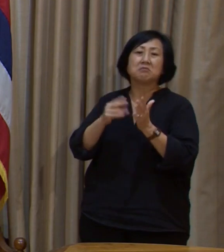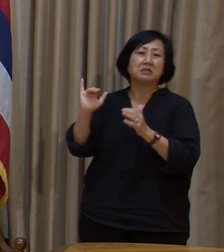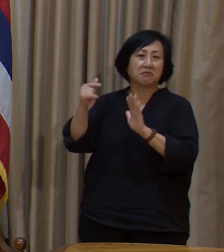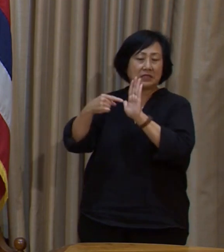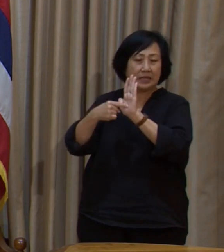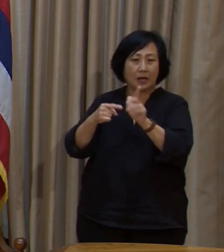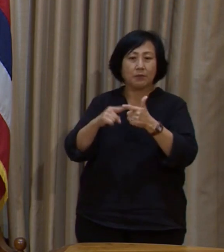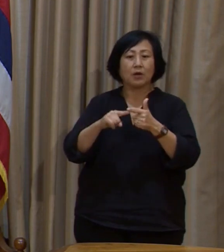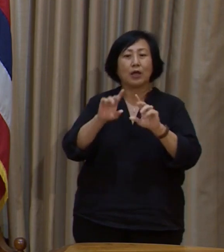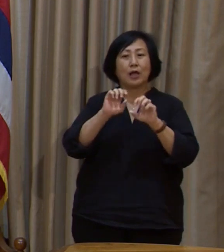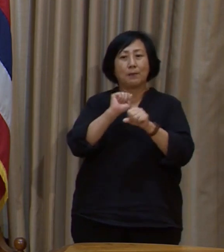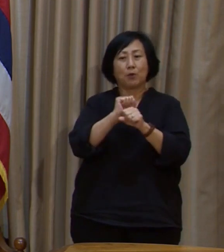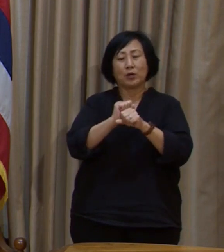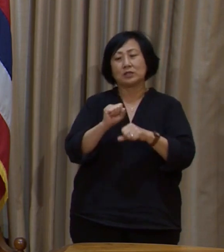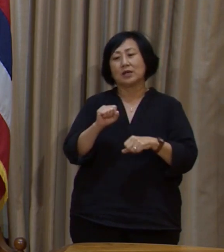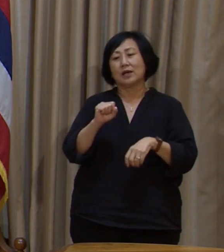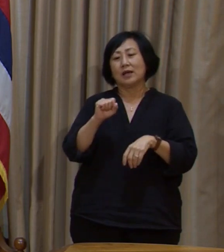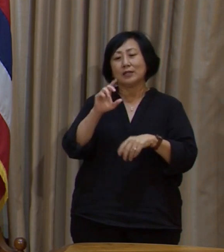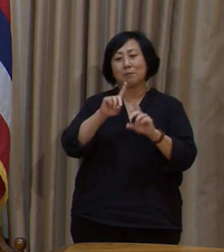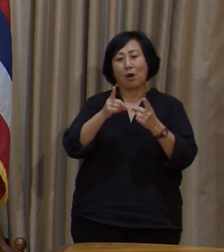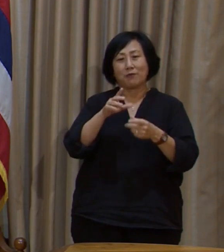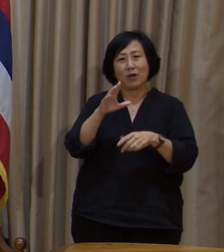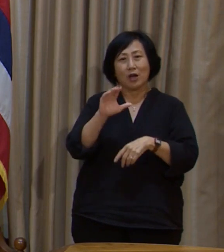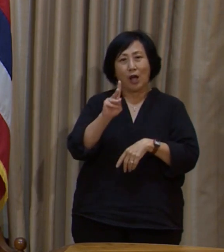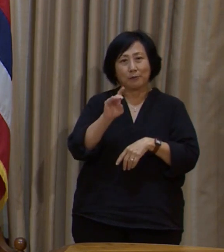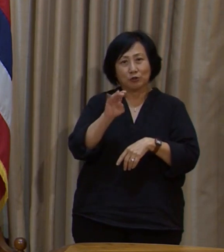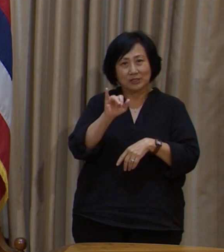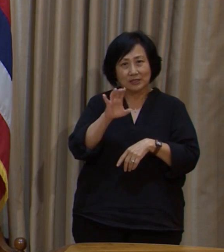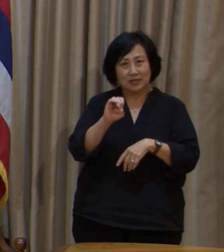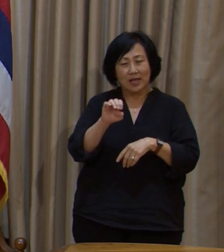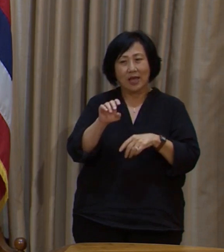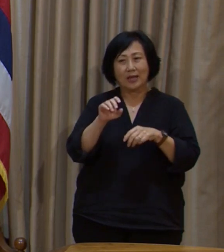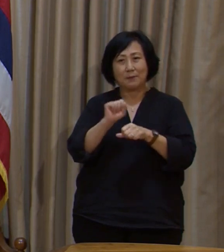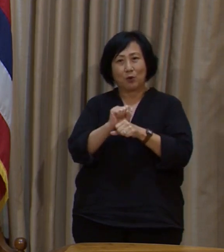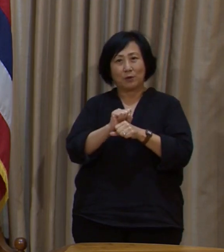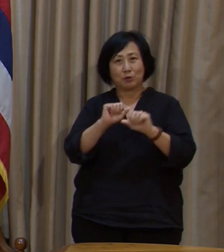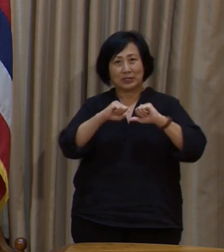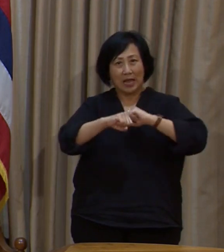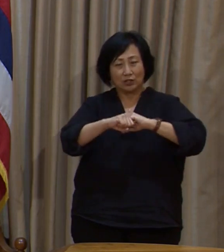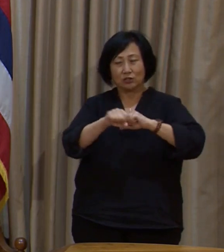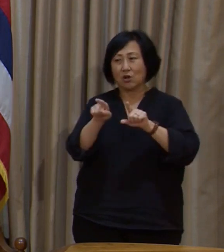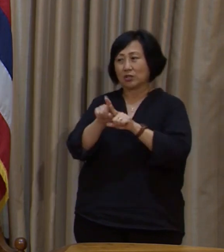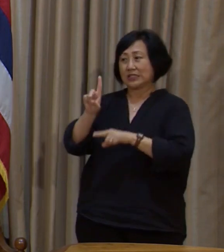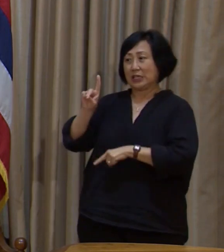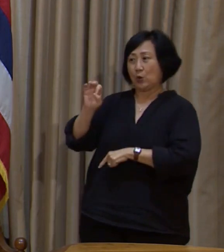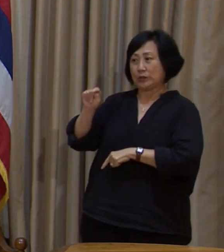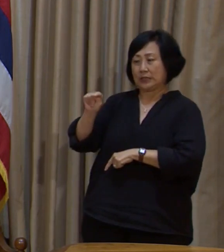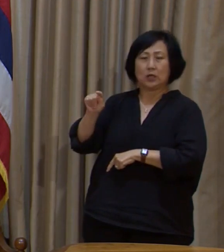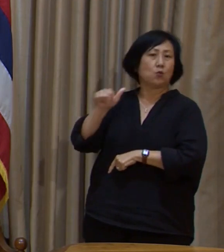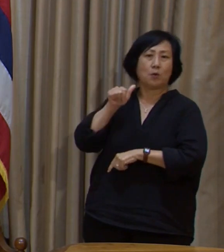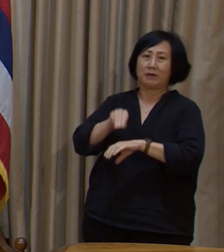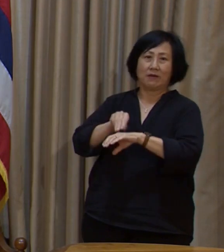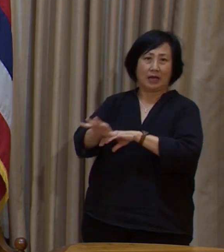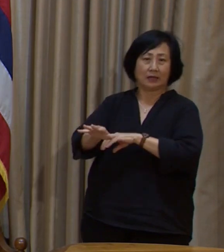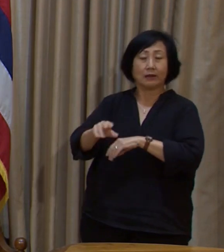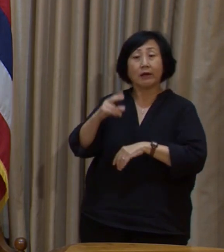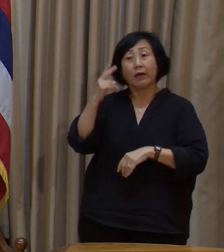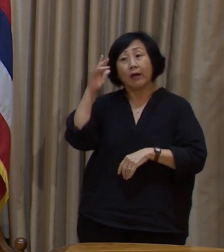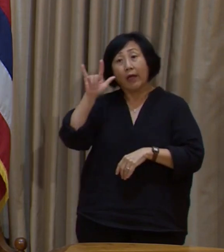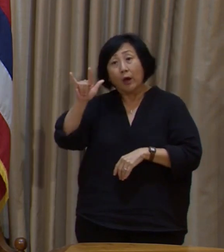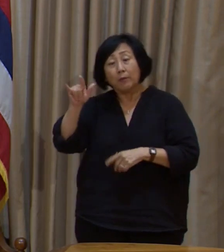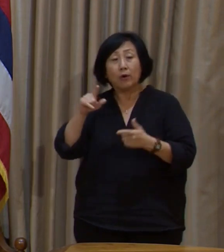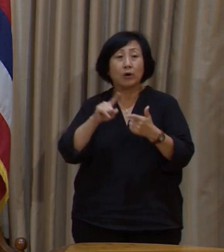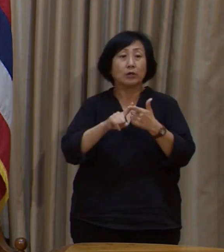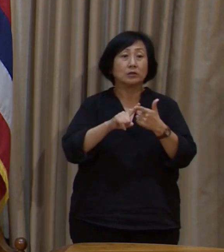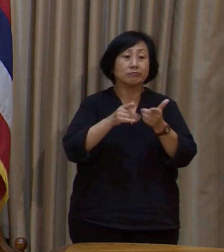Department of Commerce and Consumer Protection and the Department of Transportation, airports, harbors, and